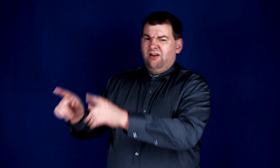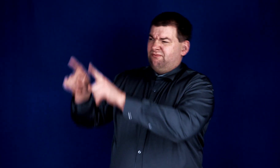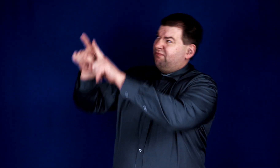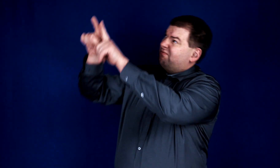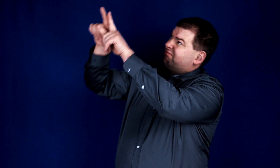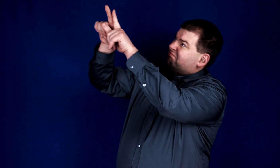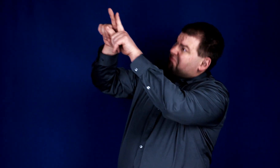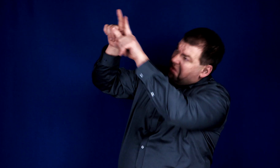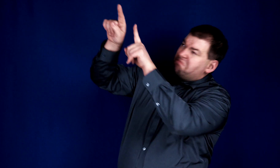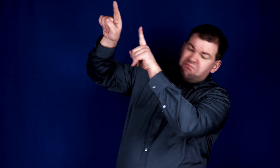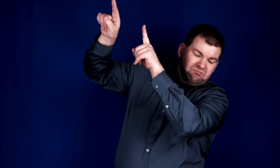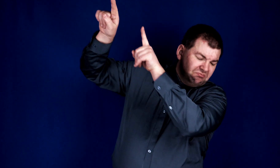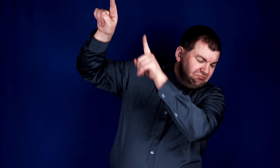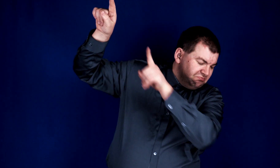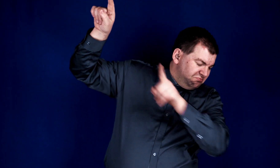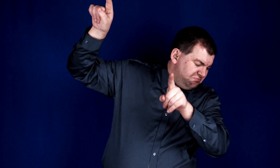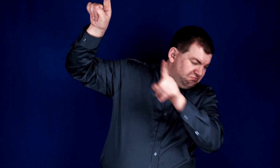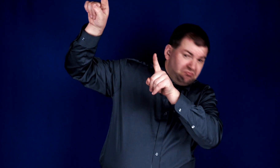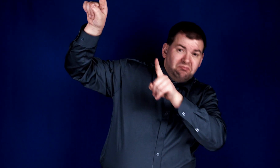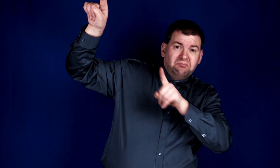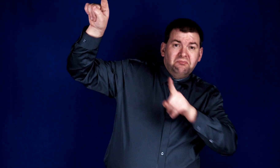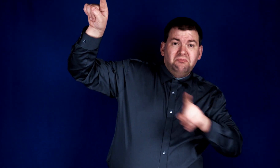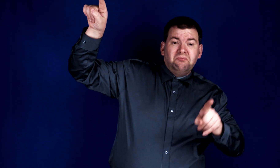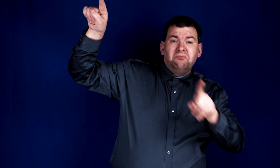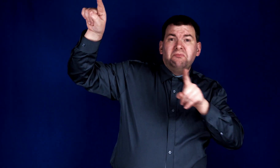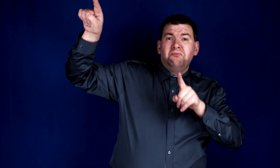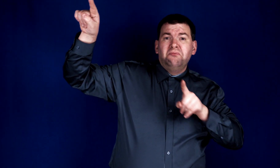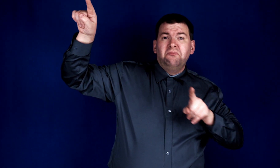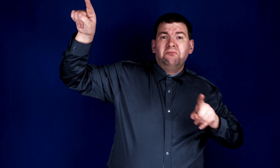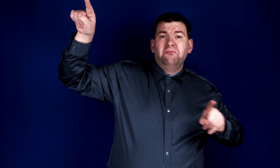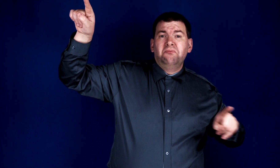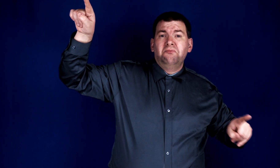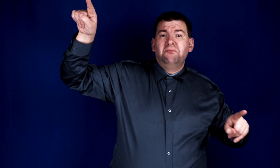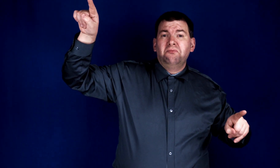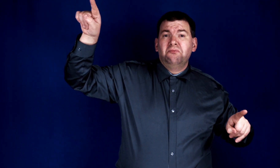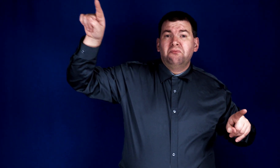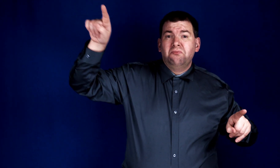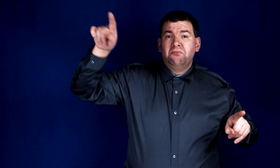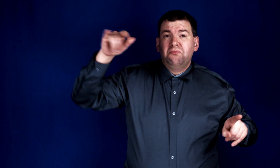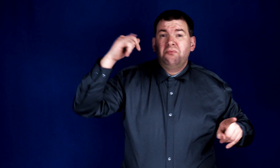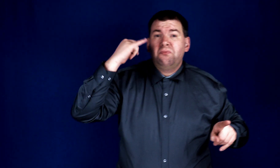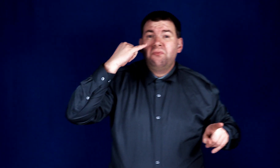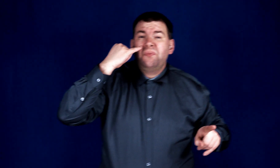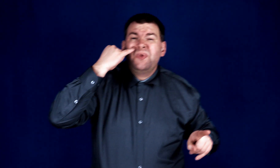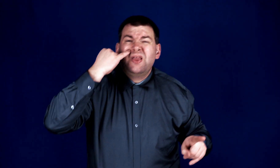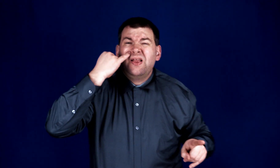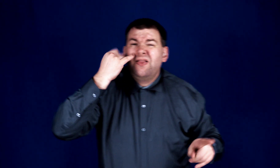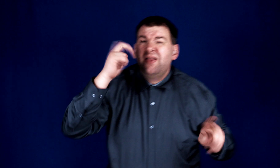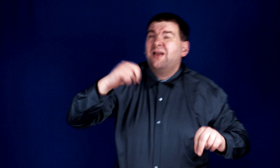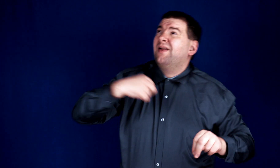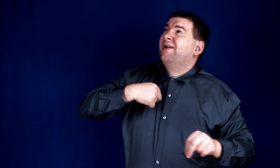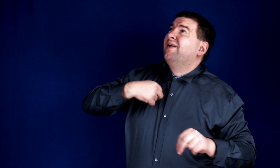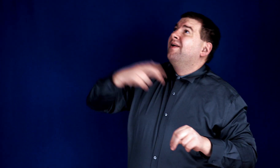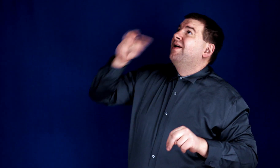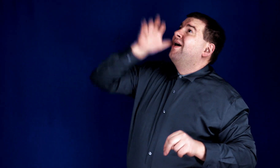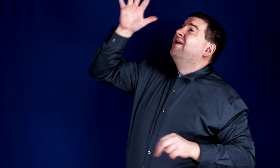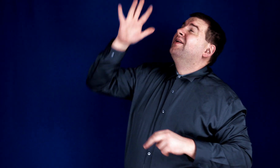takes me far away from home If then I hear his